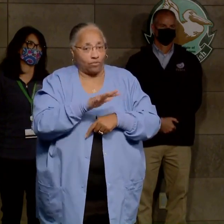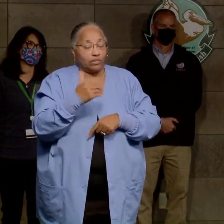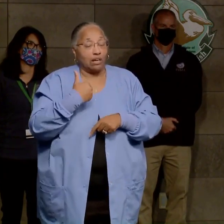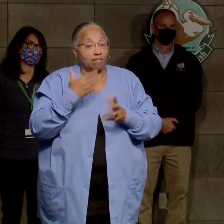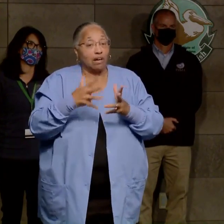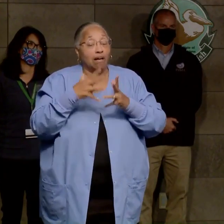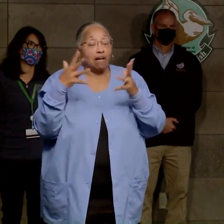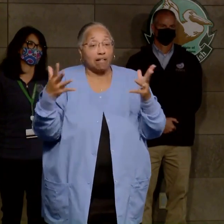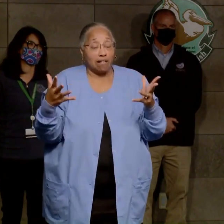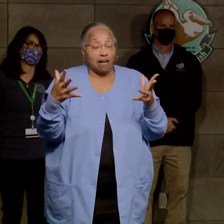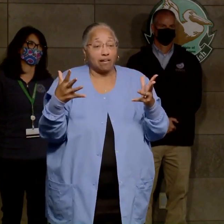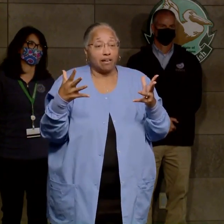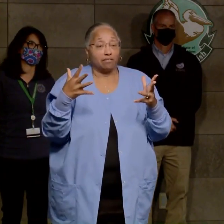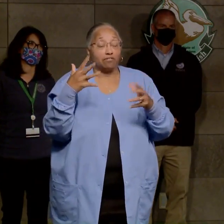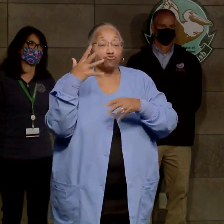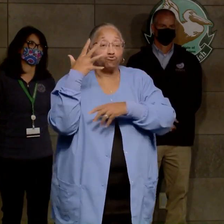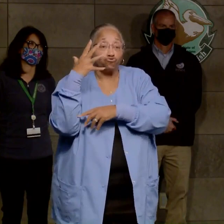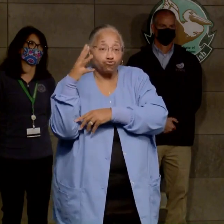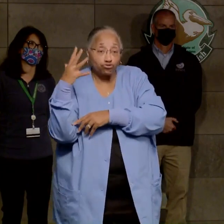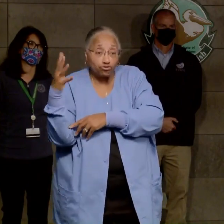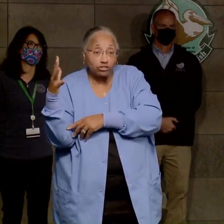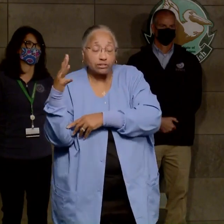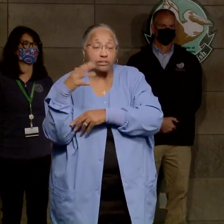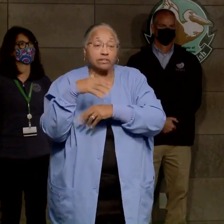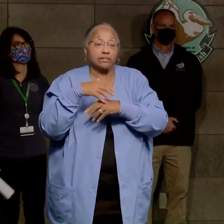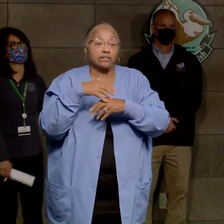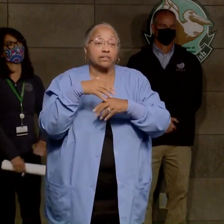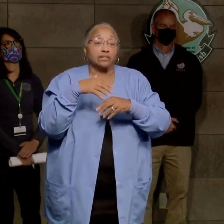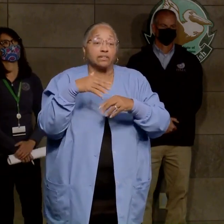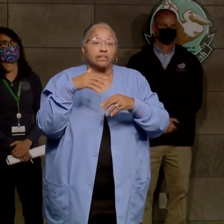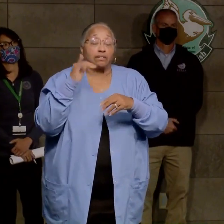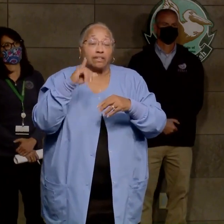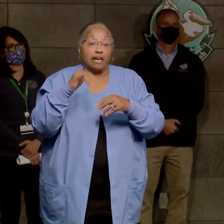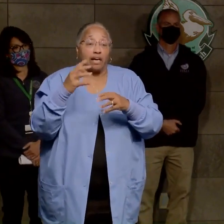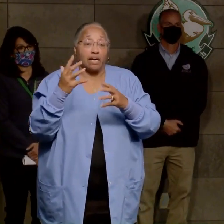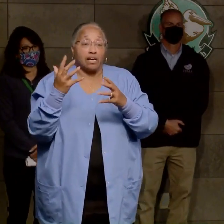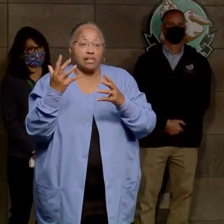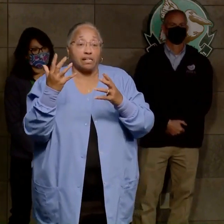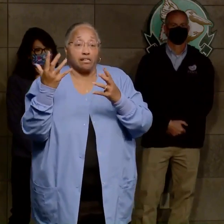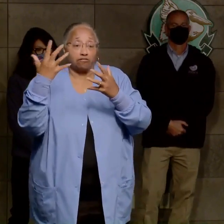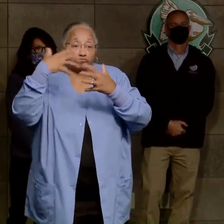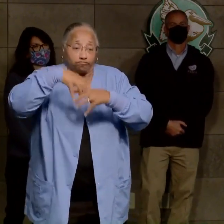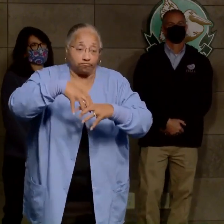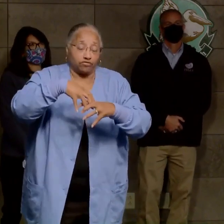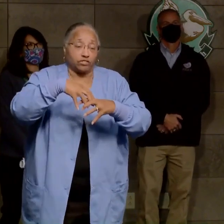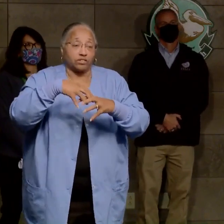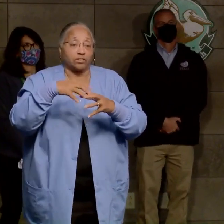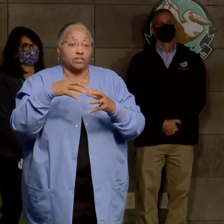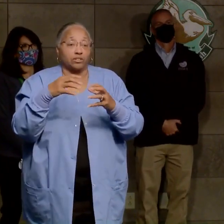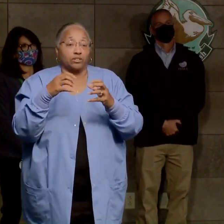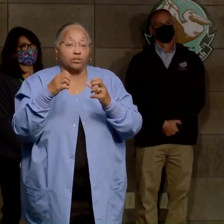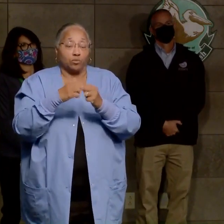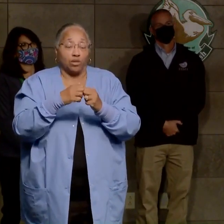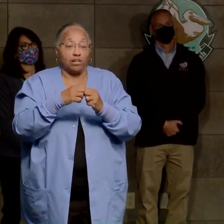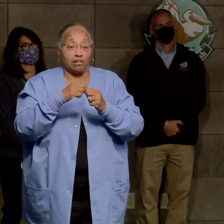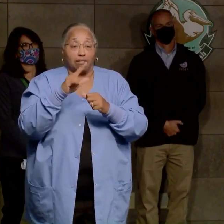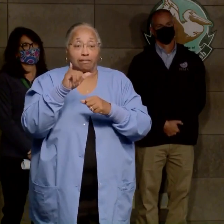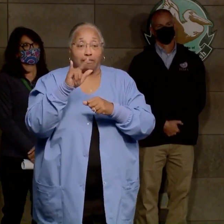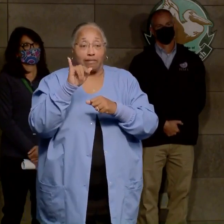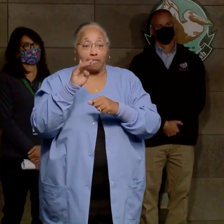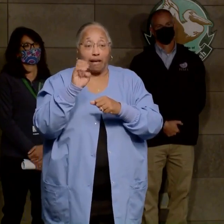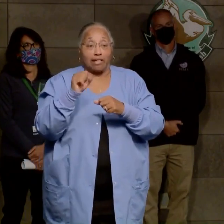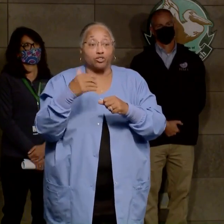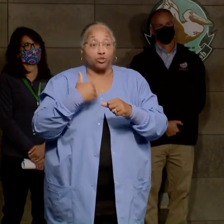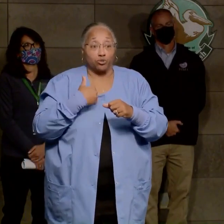awful lot of vegetation that was blown down, trees into lines. You have poles in some places that were broken,